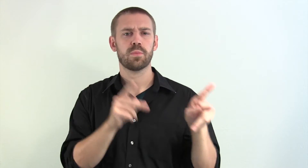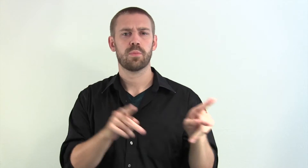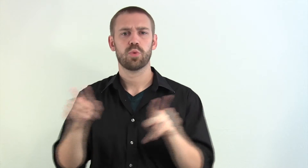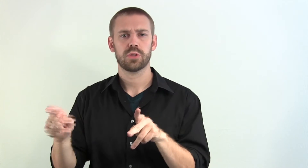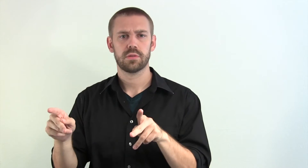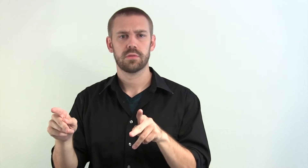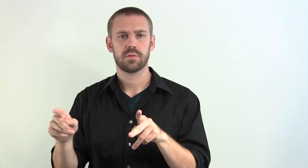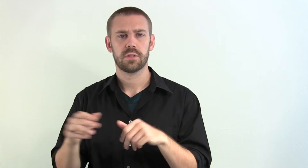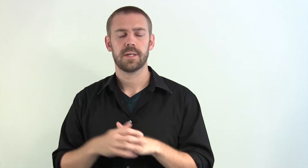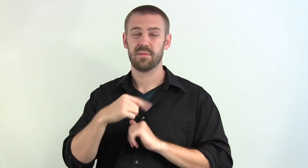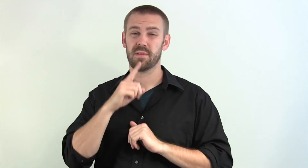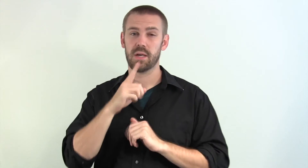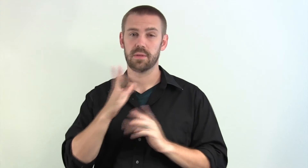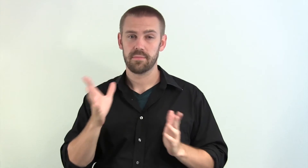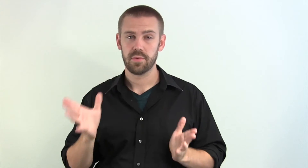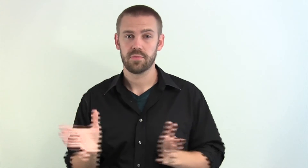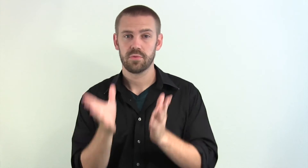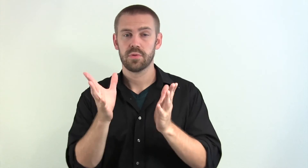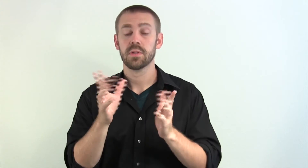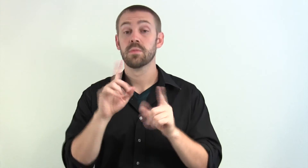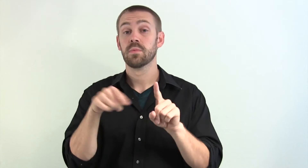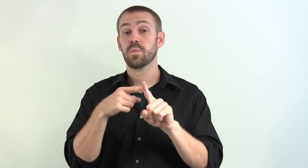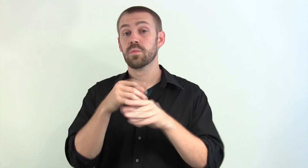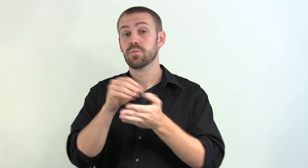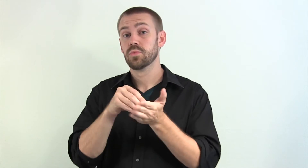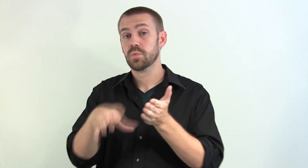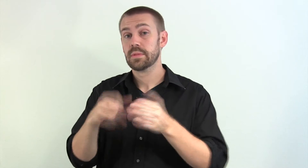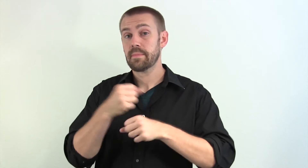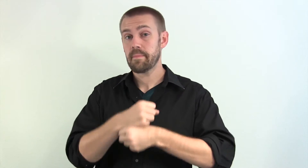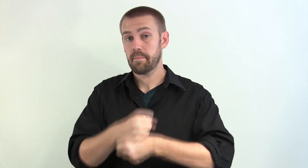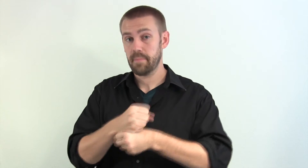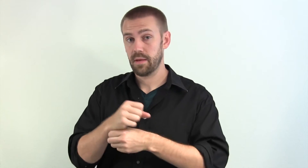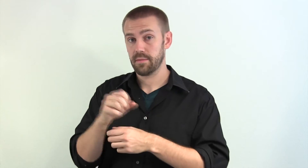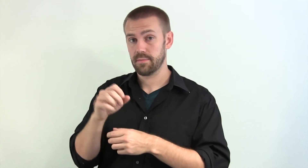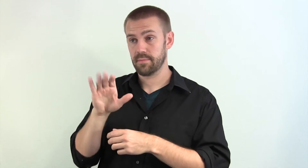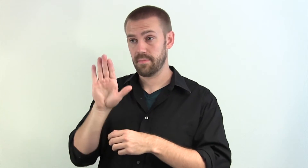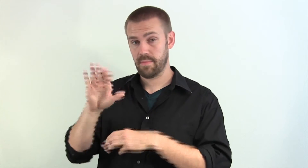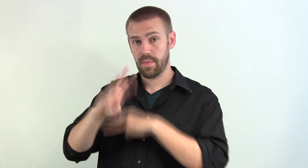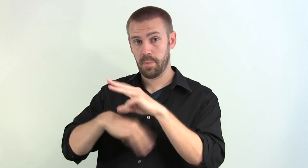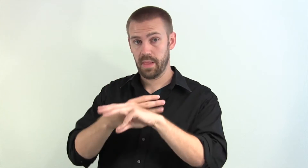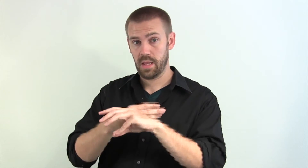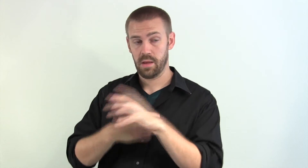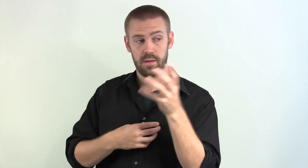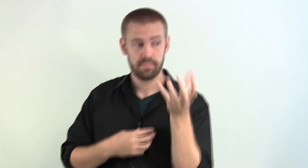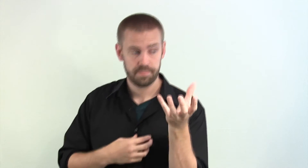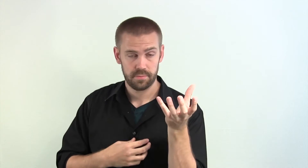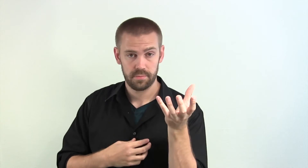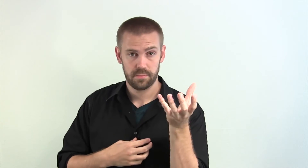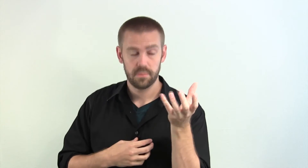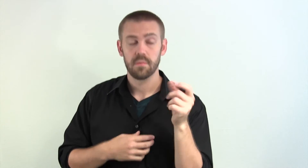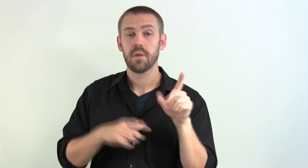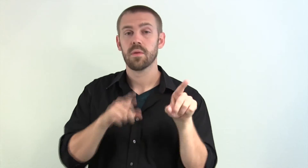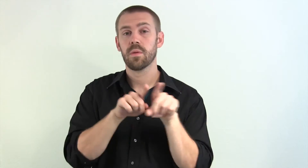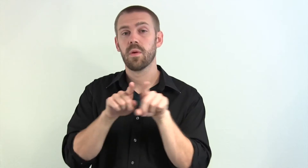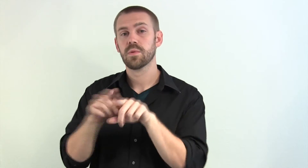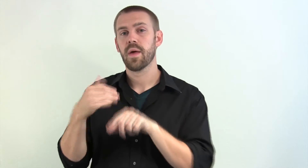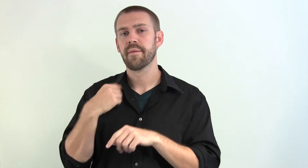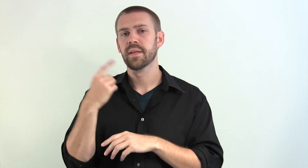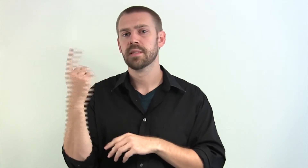proportion that you've shrunk it? I really encourage you to have the students, along with making their planet, to make something that